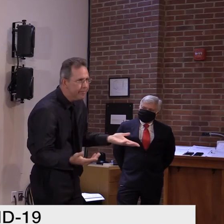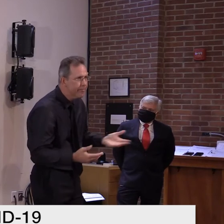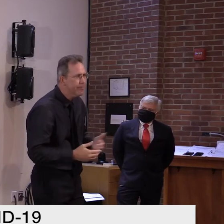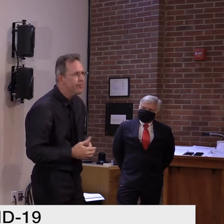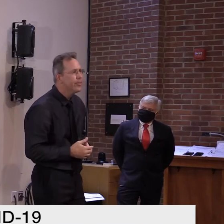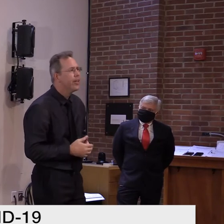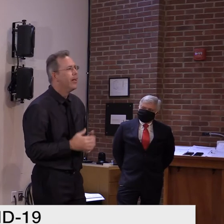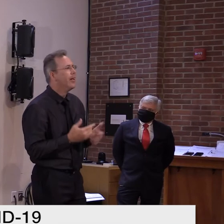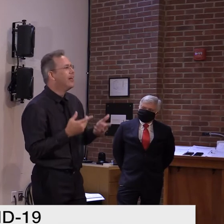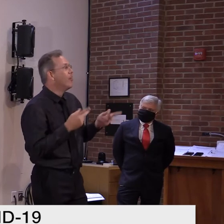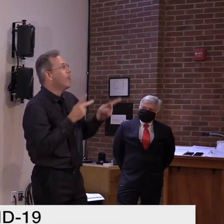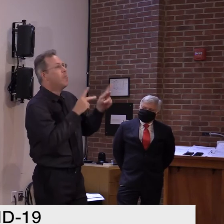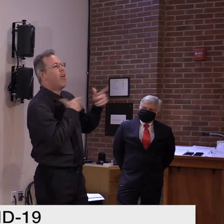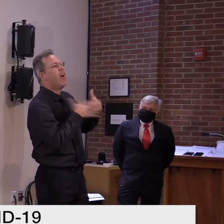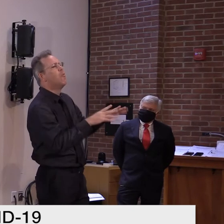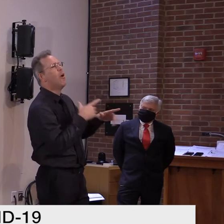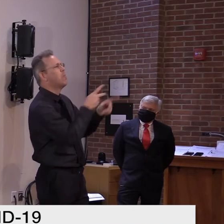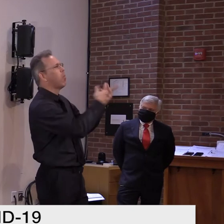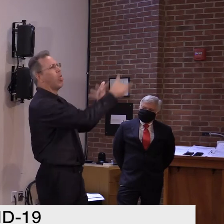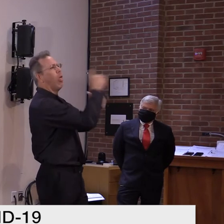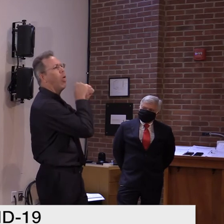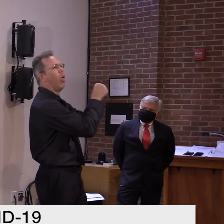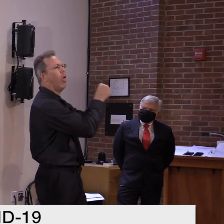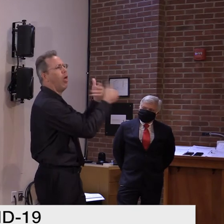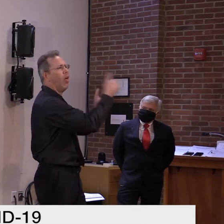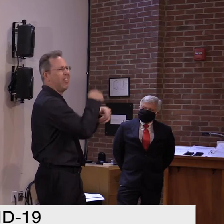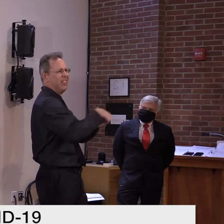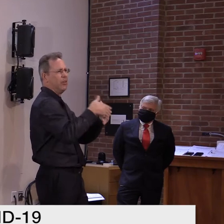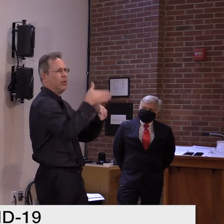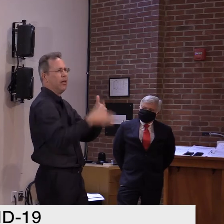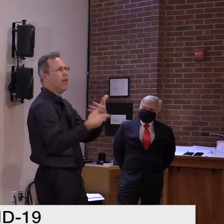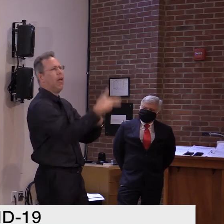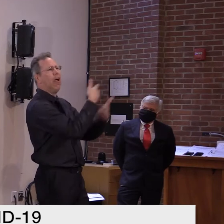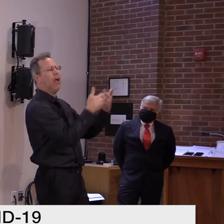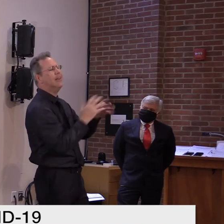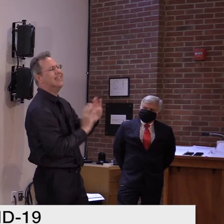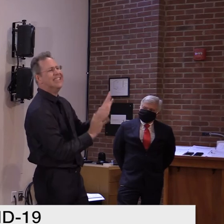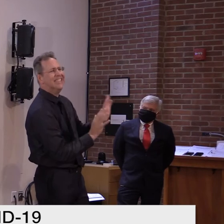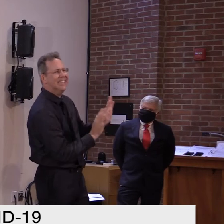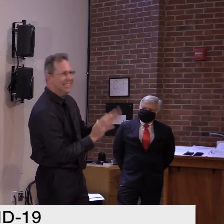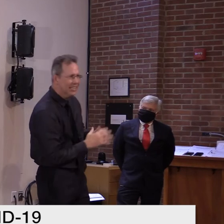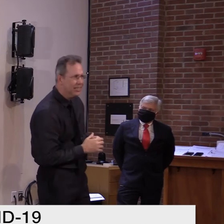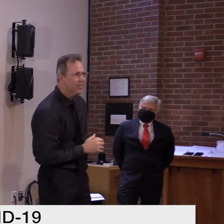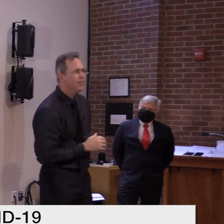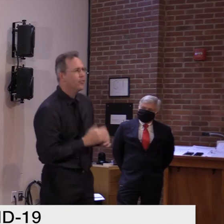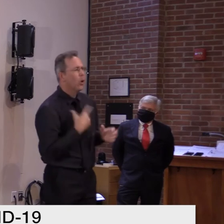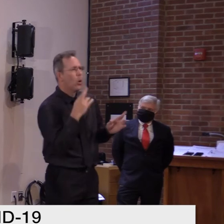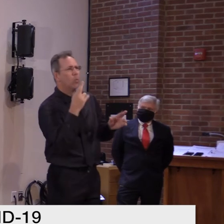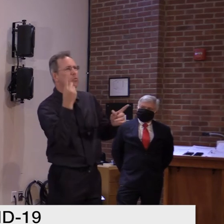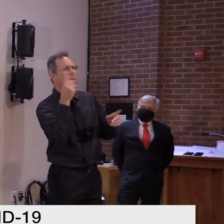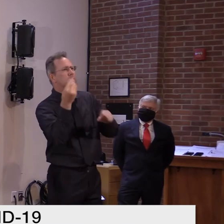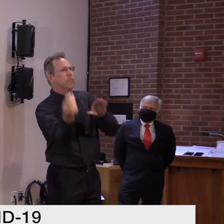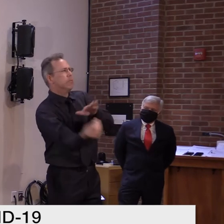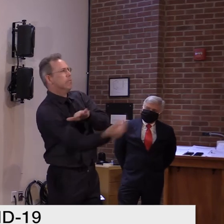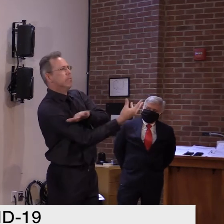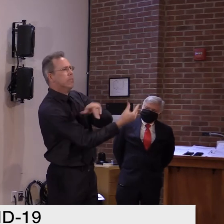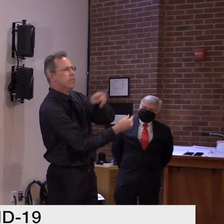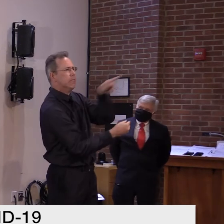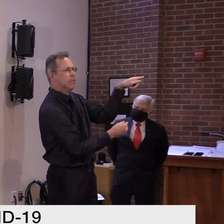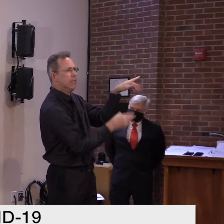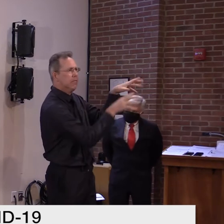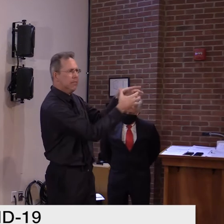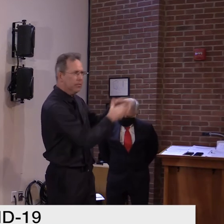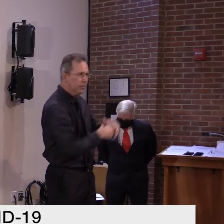together with their family and friends from outside their household. That's not the message. And I think we should be very clear about that. That's not what we're,